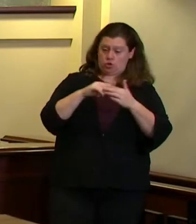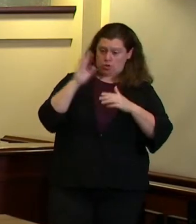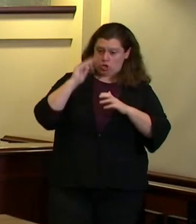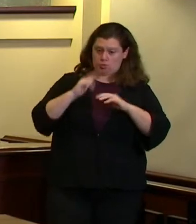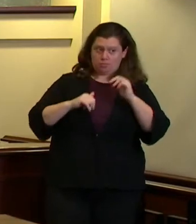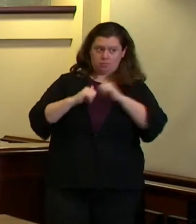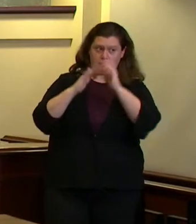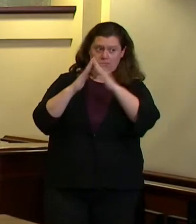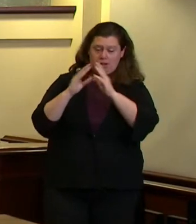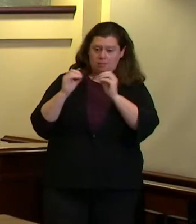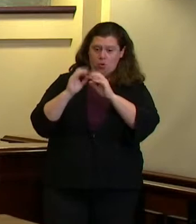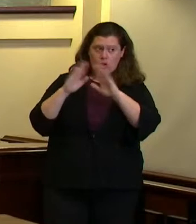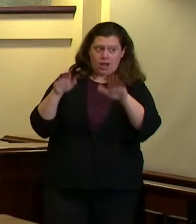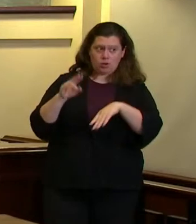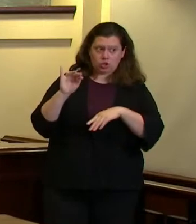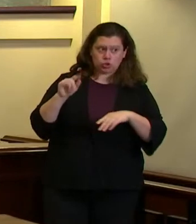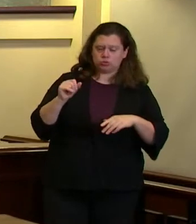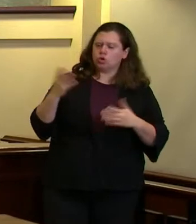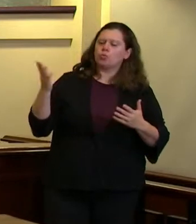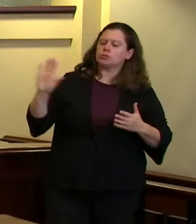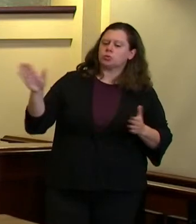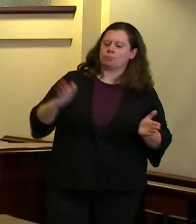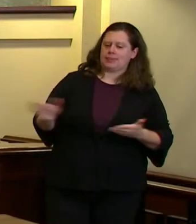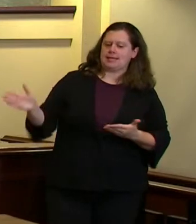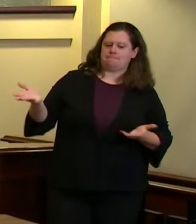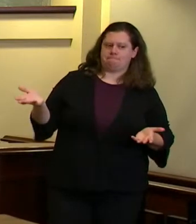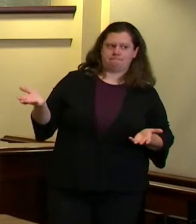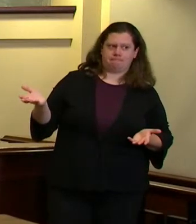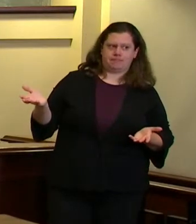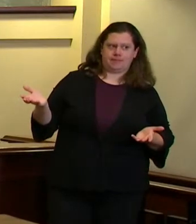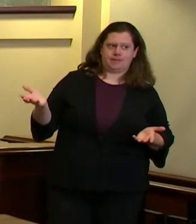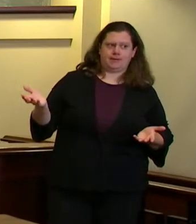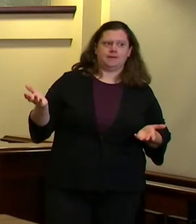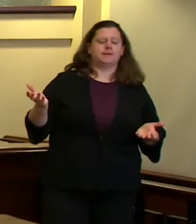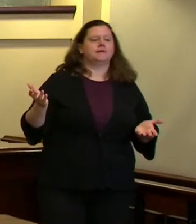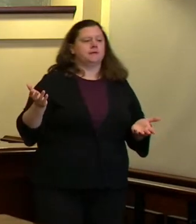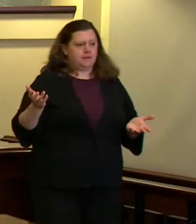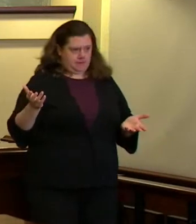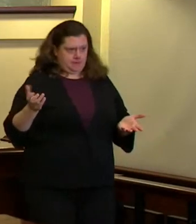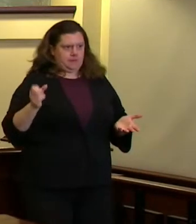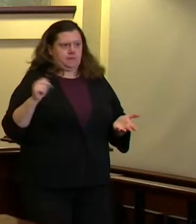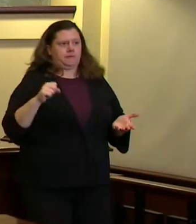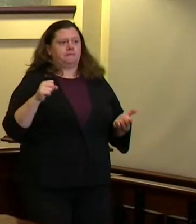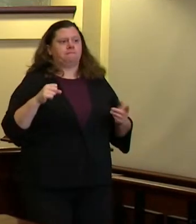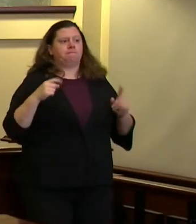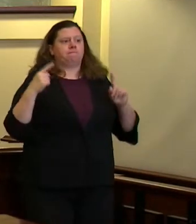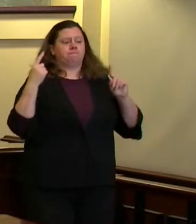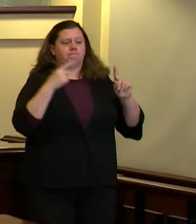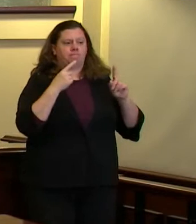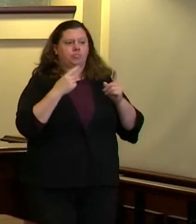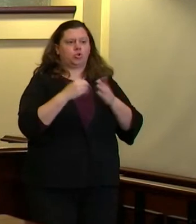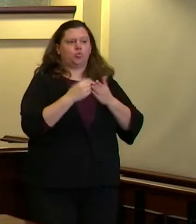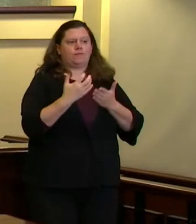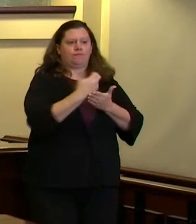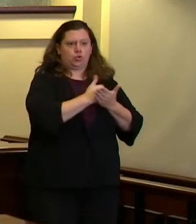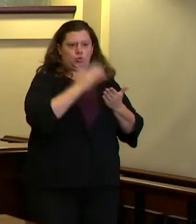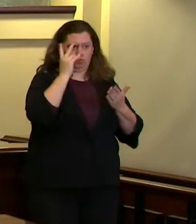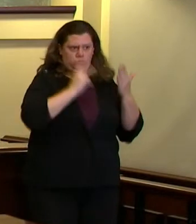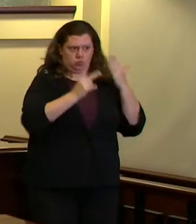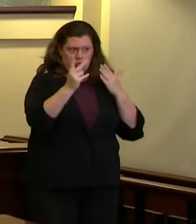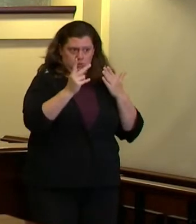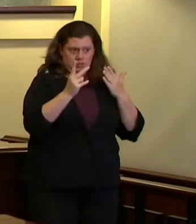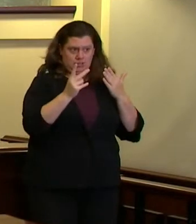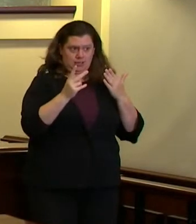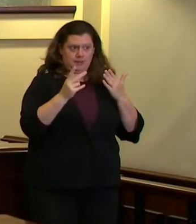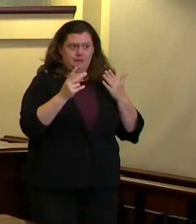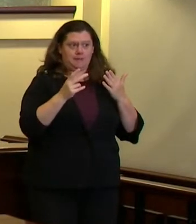so we we have a new source of revenues coming online which is of course the here together dollars which i and many